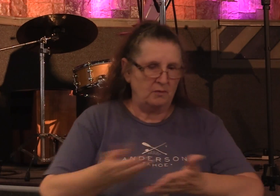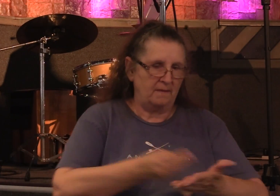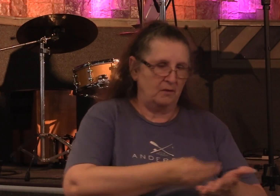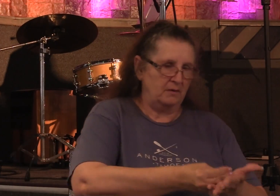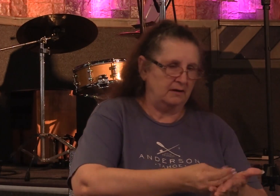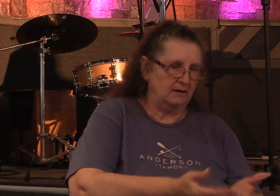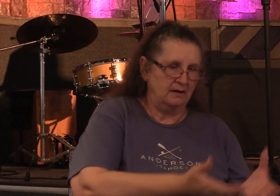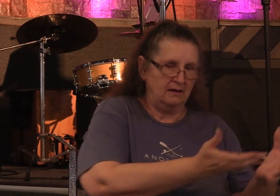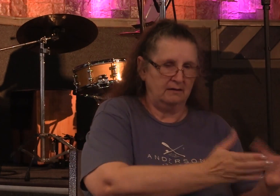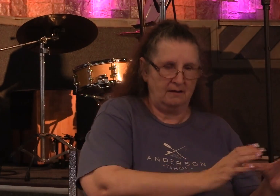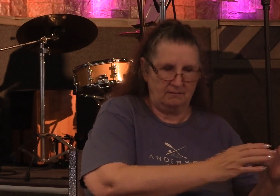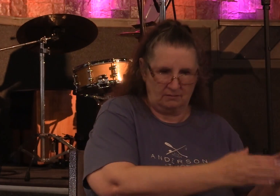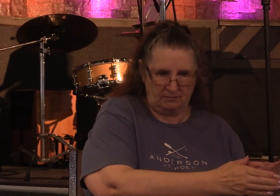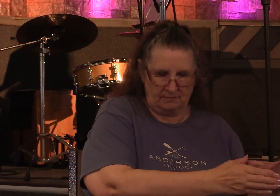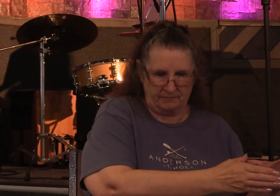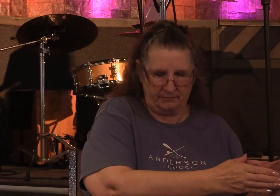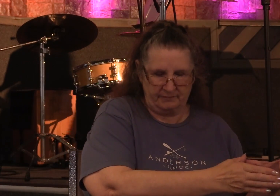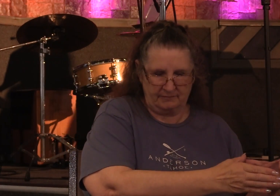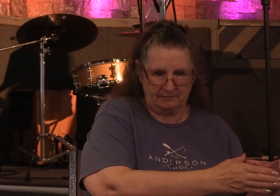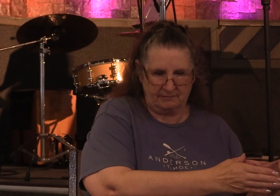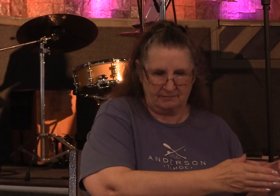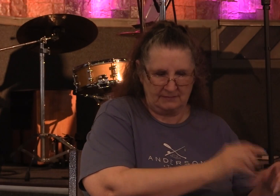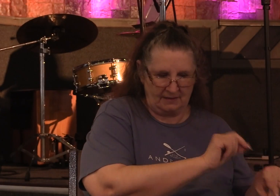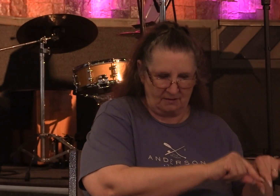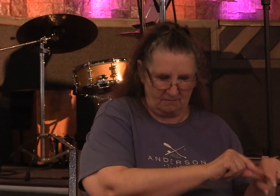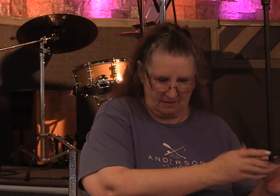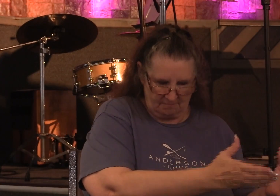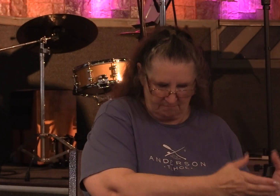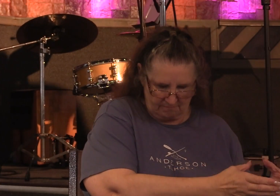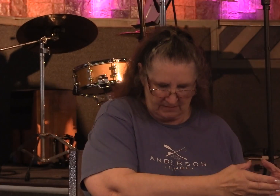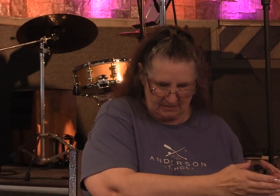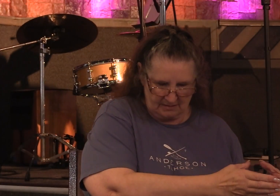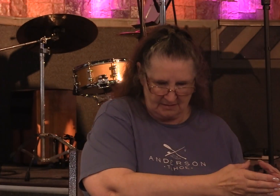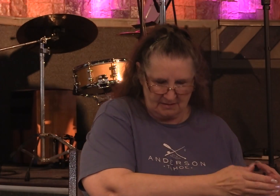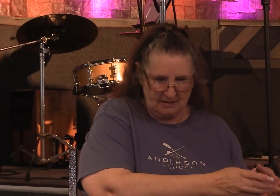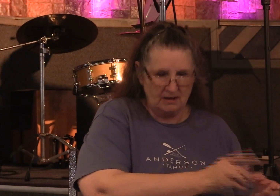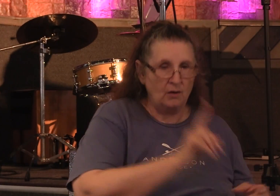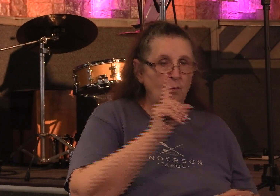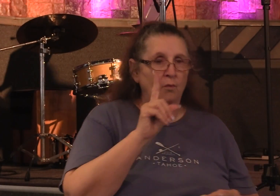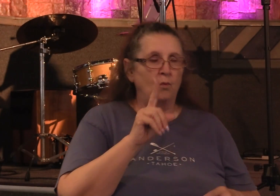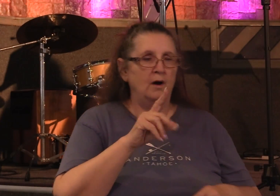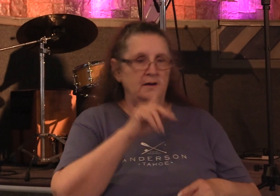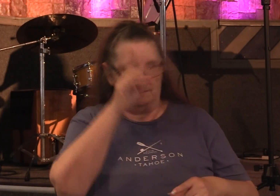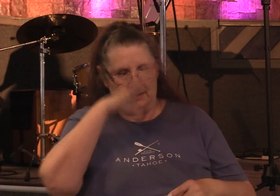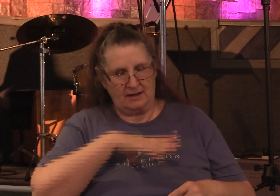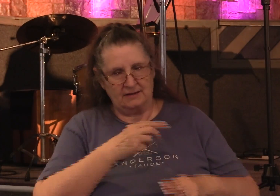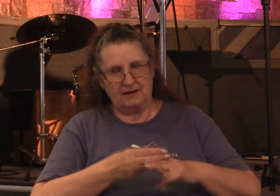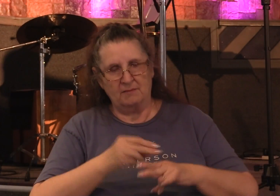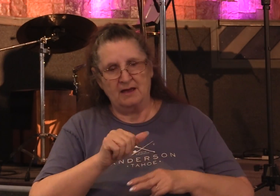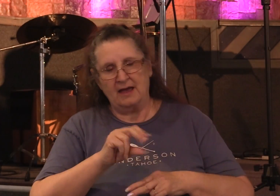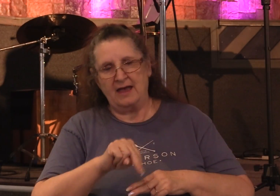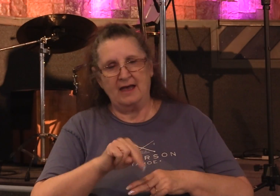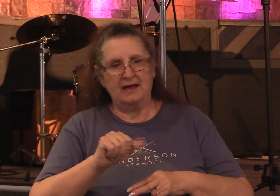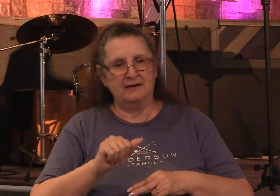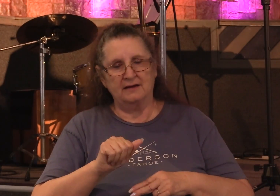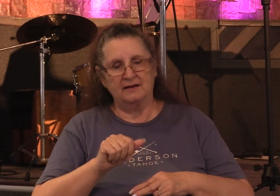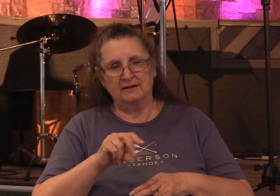at the apostles' feet. But a certain man named Ananias with Sapphira, his wife,